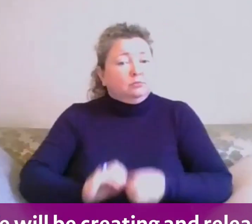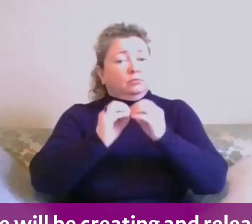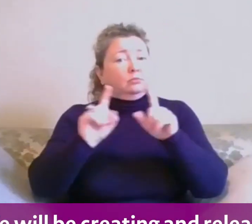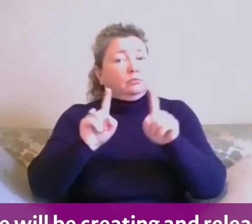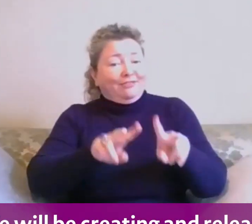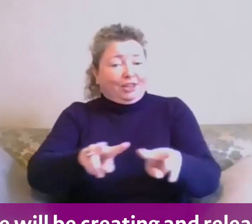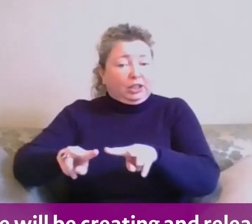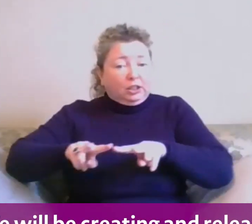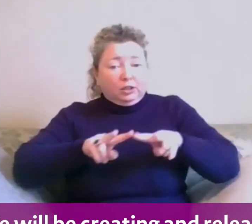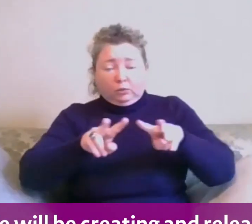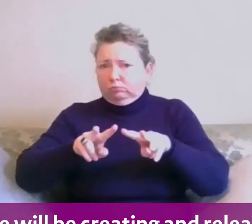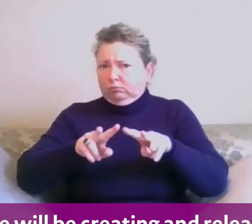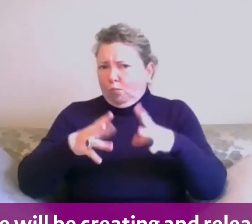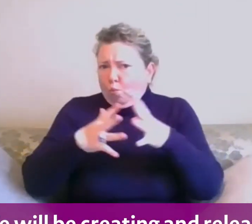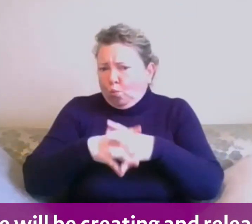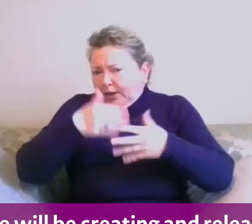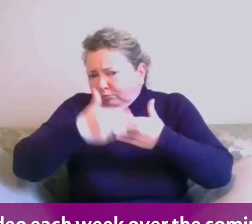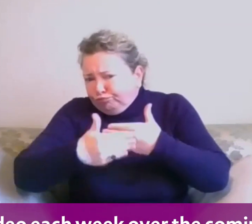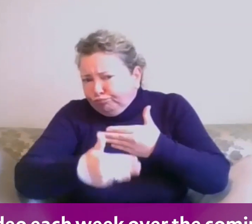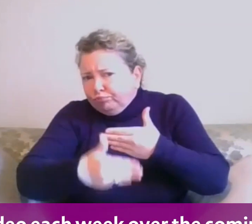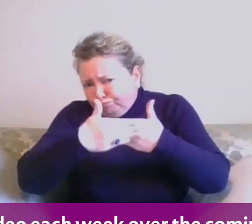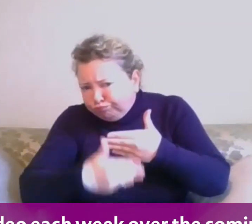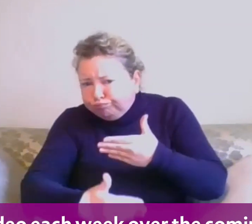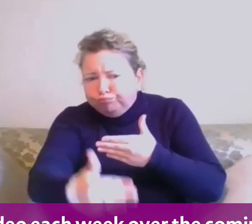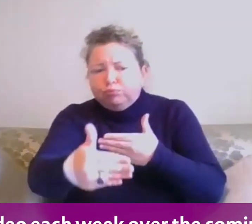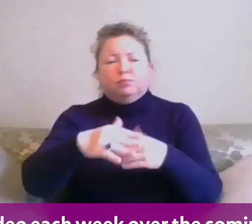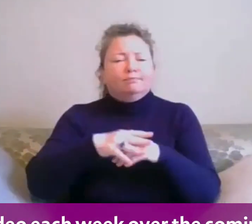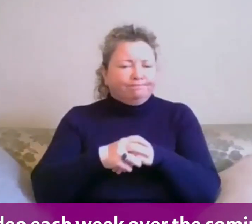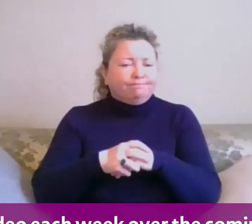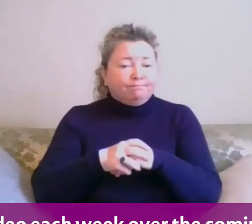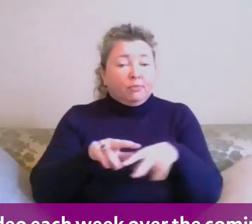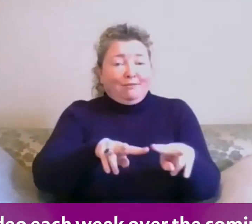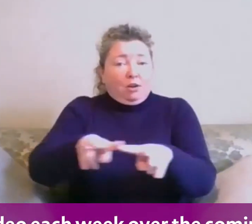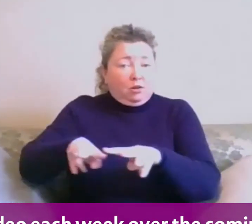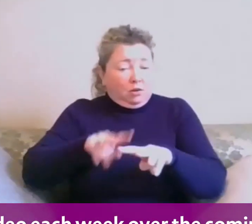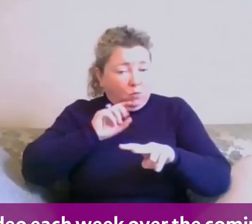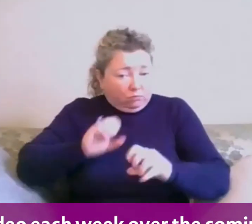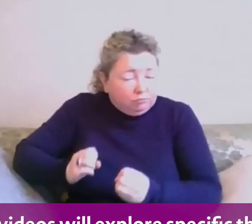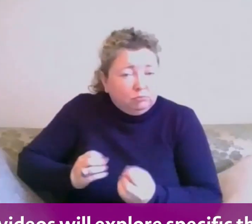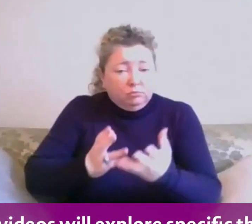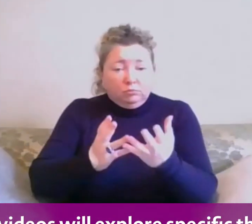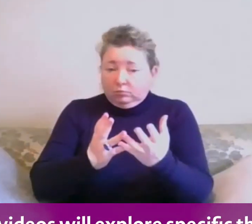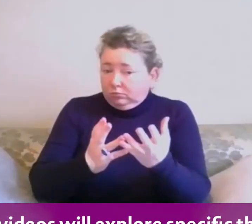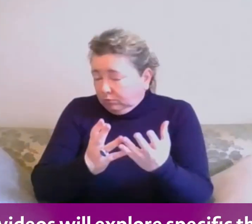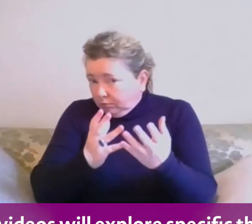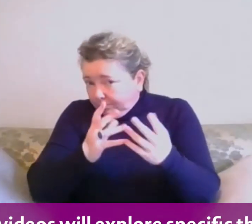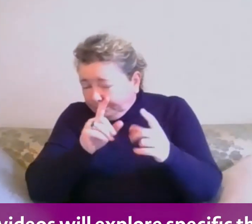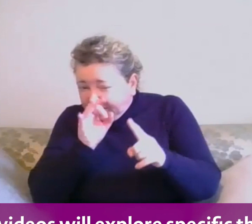We will be creating and releasing a new video each week over the coming months. The videos will explore